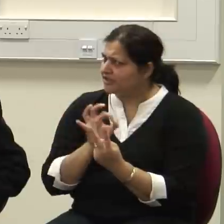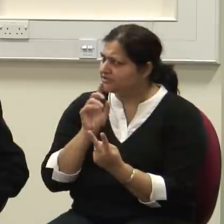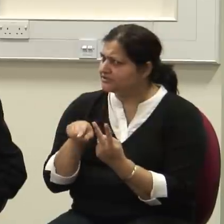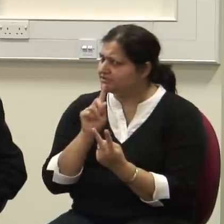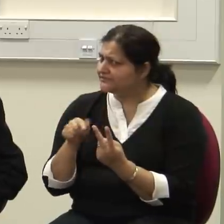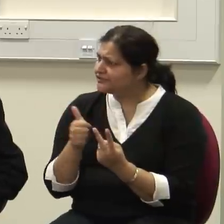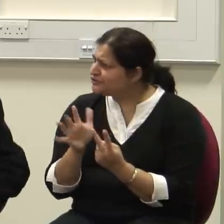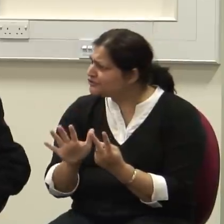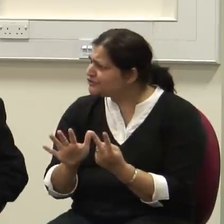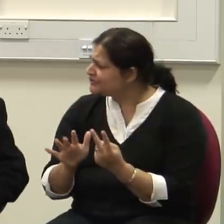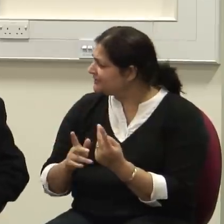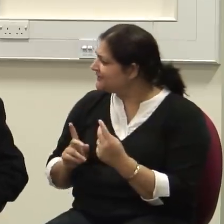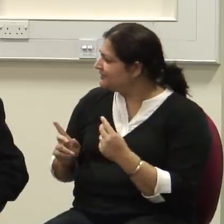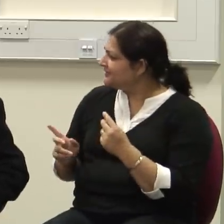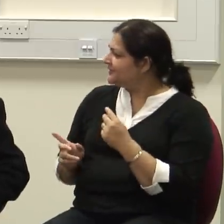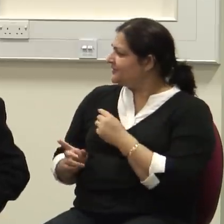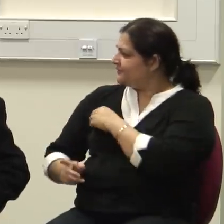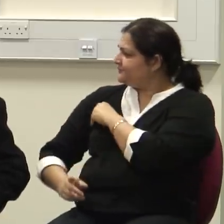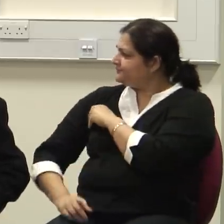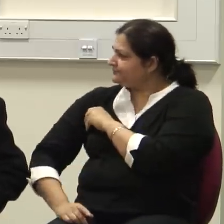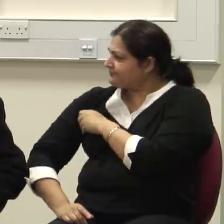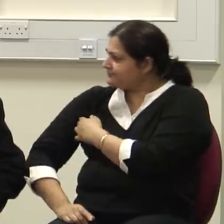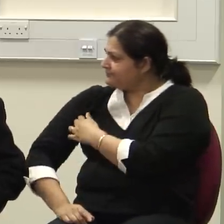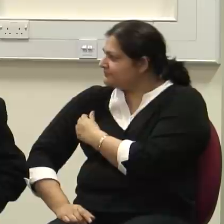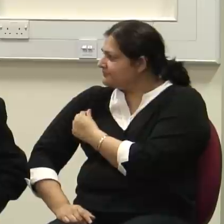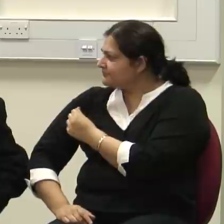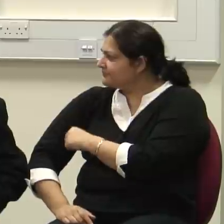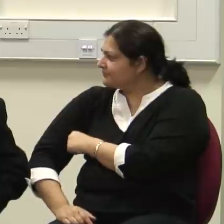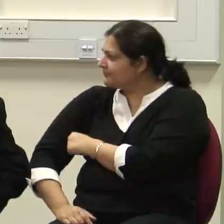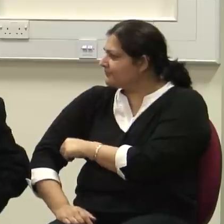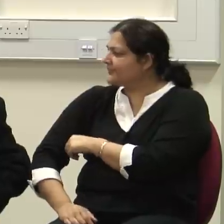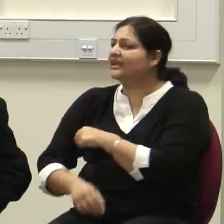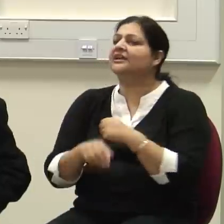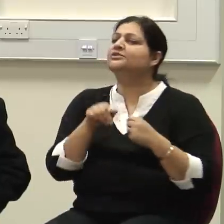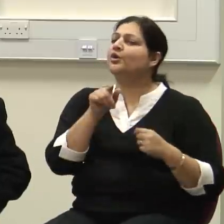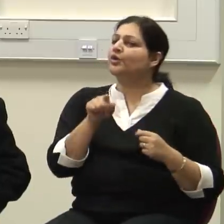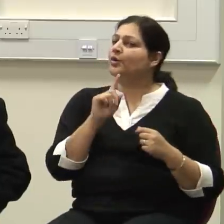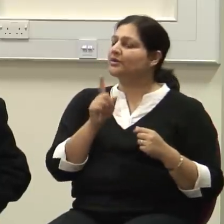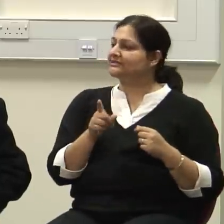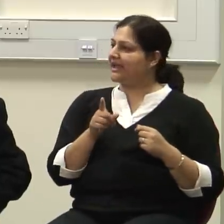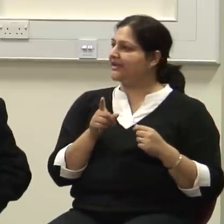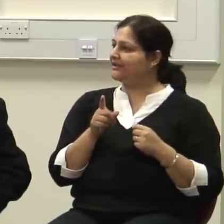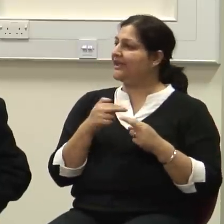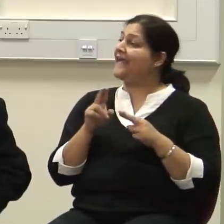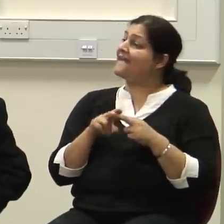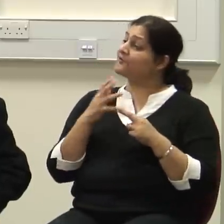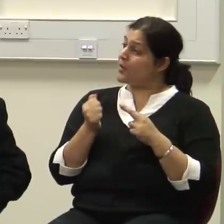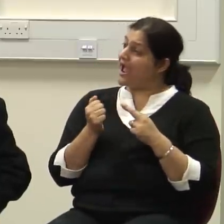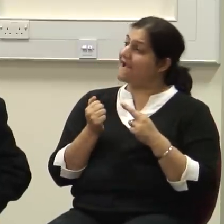So this is not, I mean, again, your premise is that under some, that the more socialism you have,